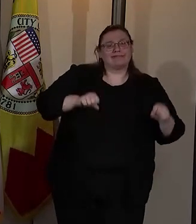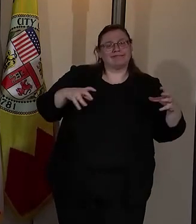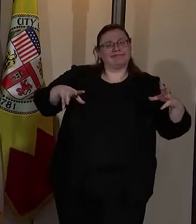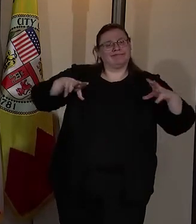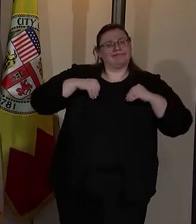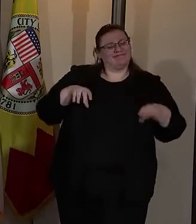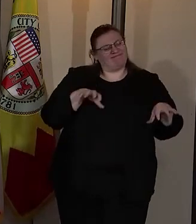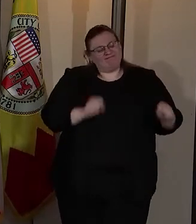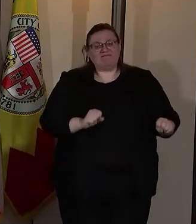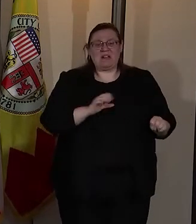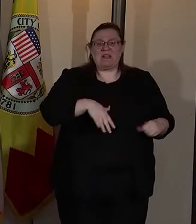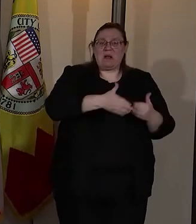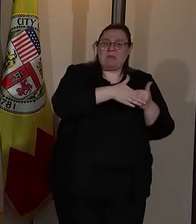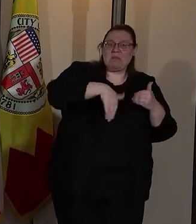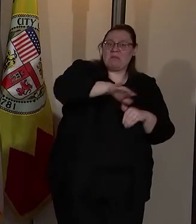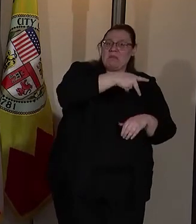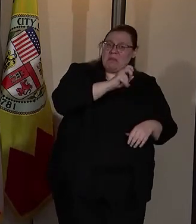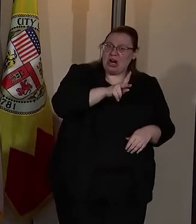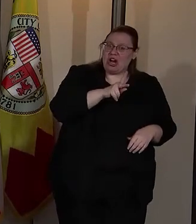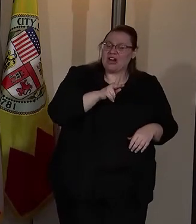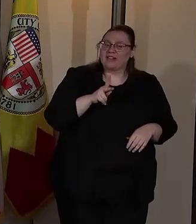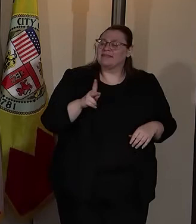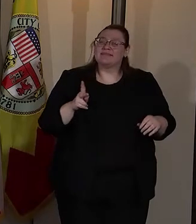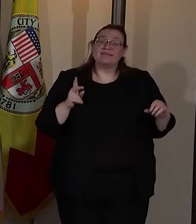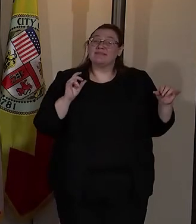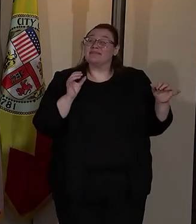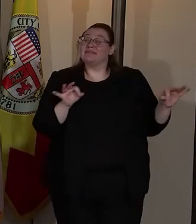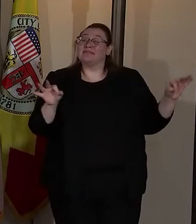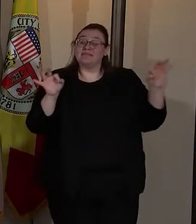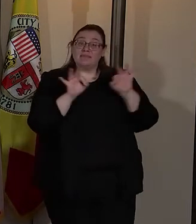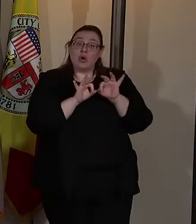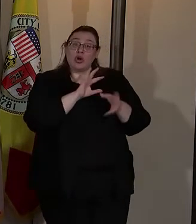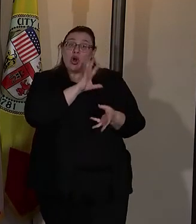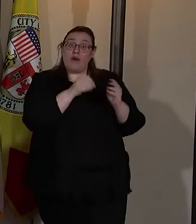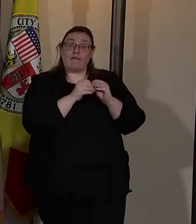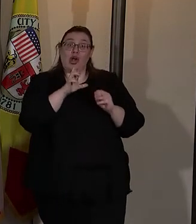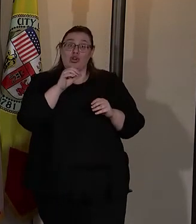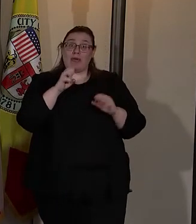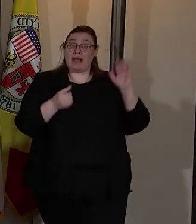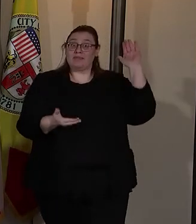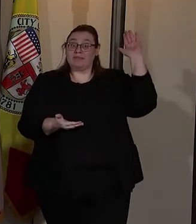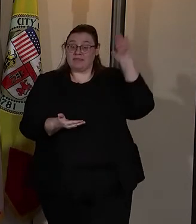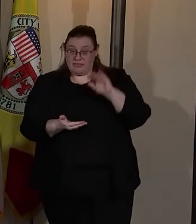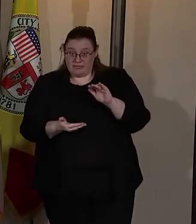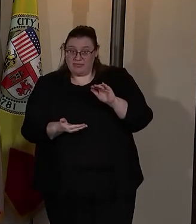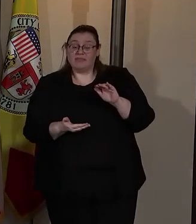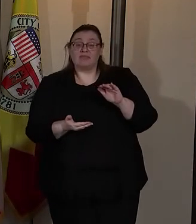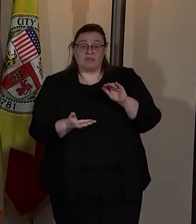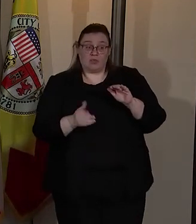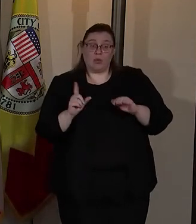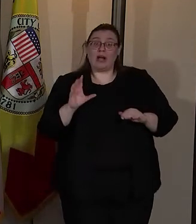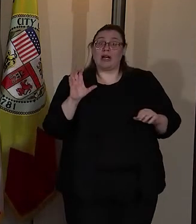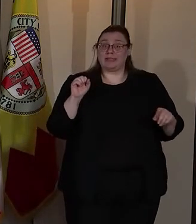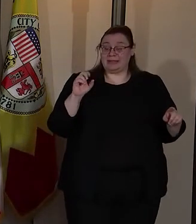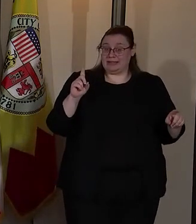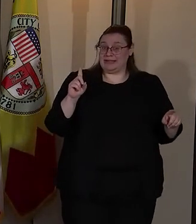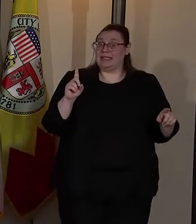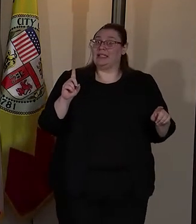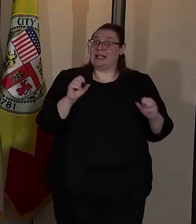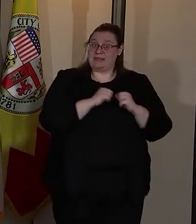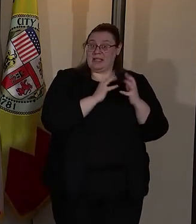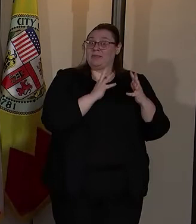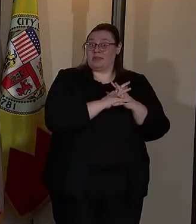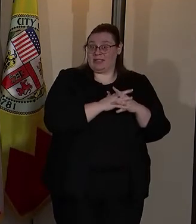and their neighborhoods. Just as importantly, overall crimes have decreased in the area where CSP has been